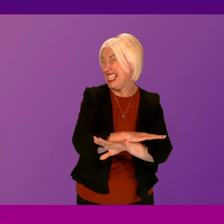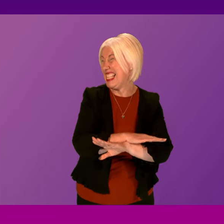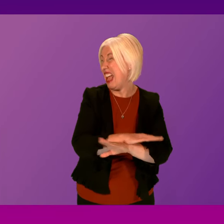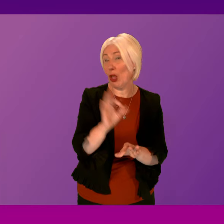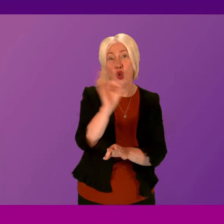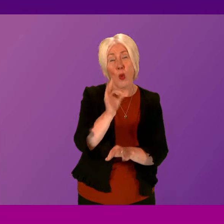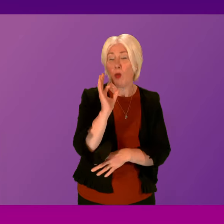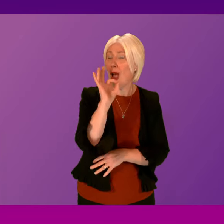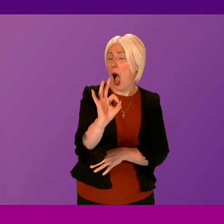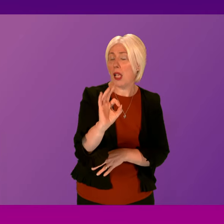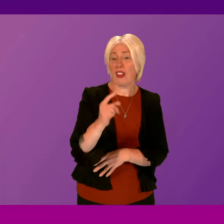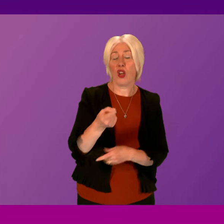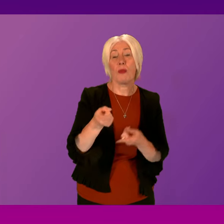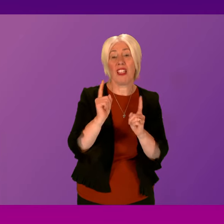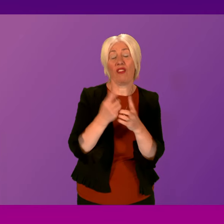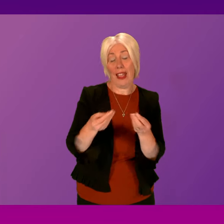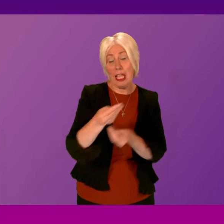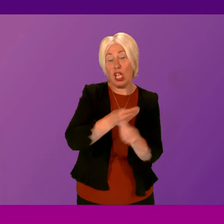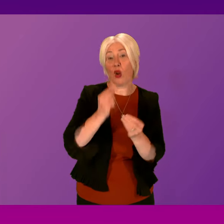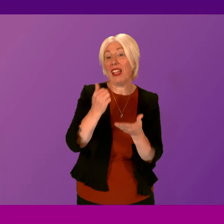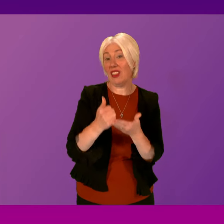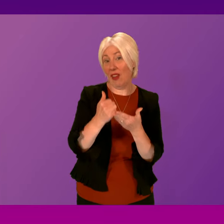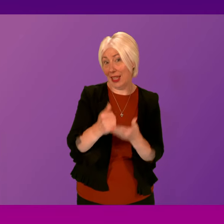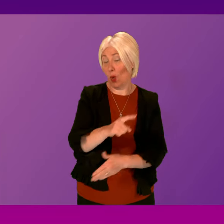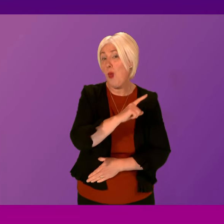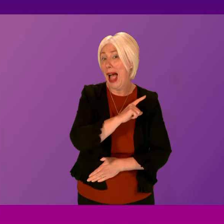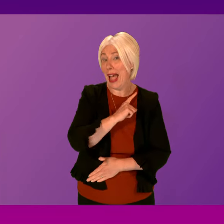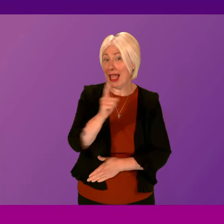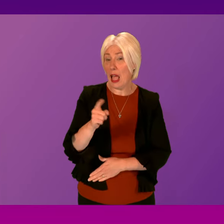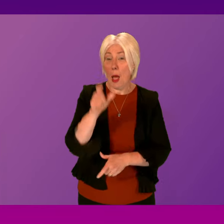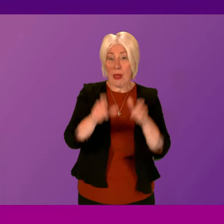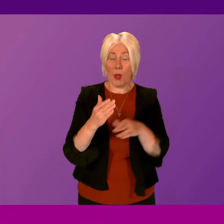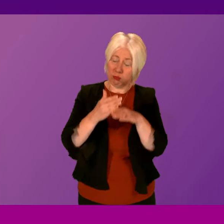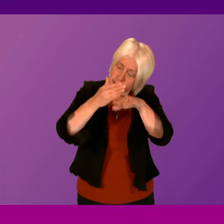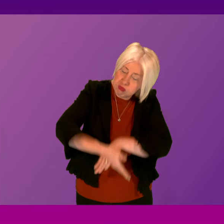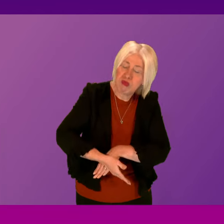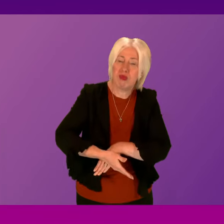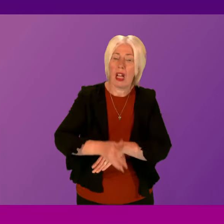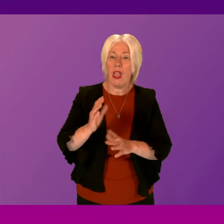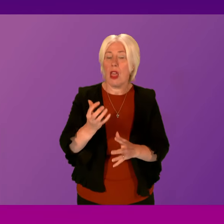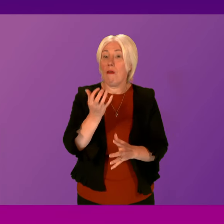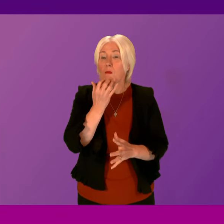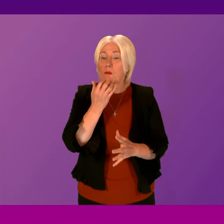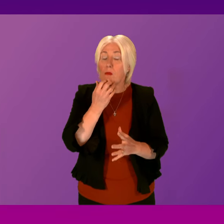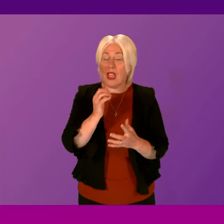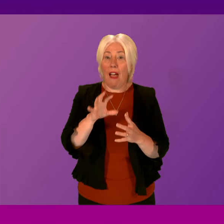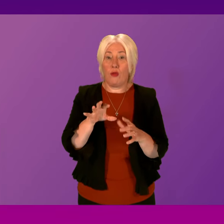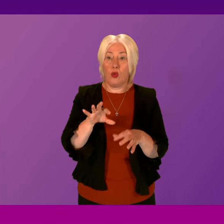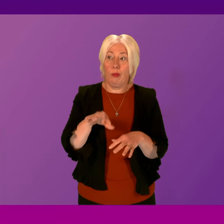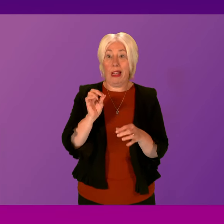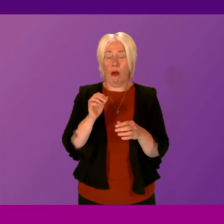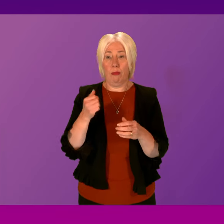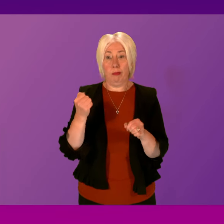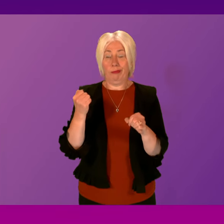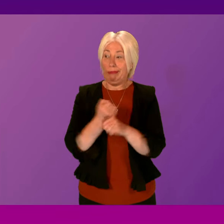asking Hamza Youssef for economic advice. Because he's making hardworking Scots pick up the bill for his mistakes. He's putting